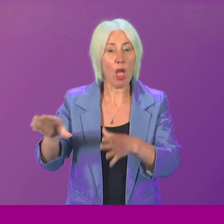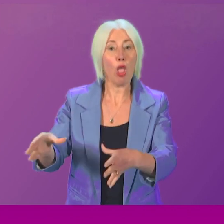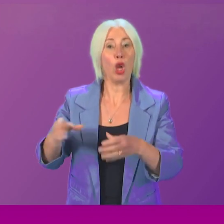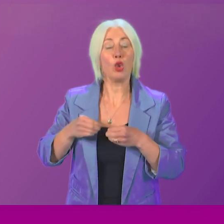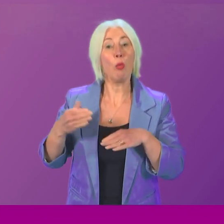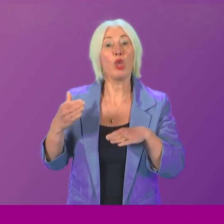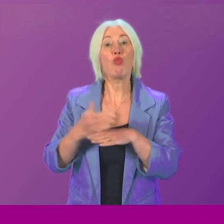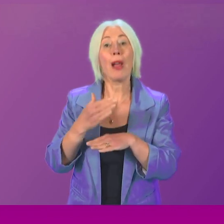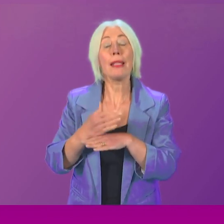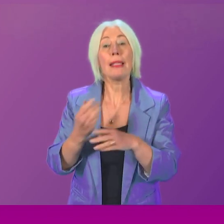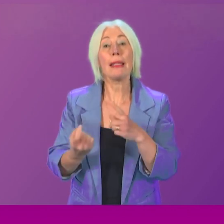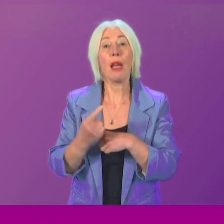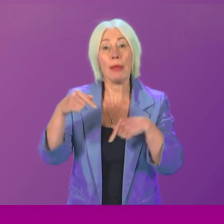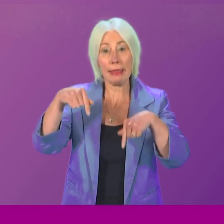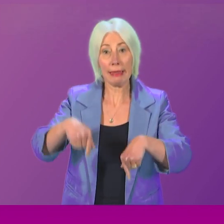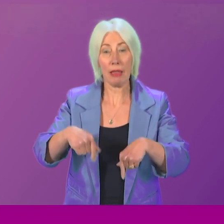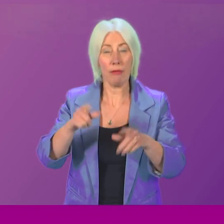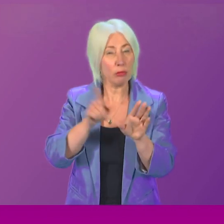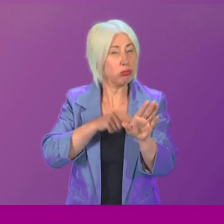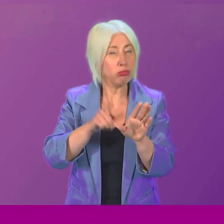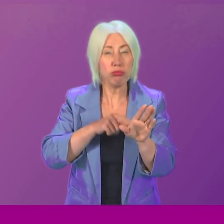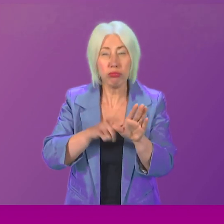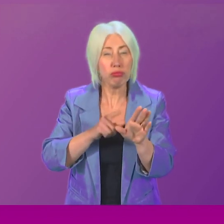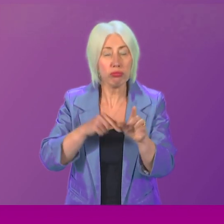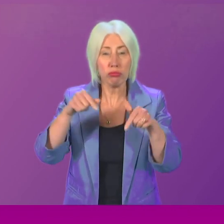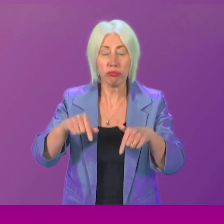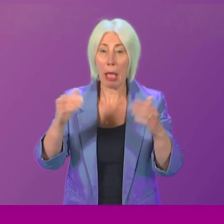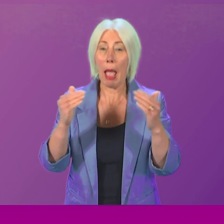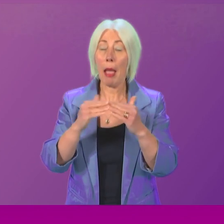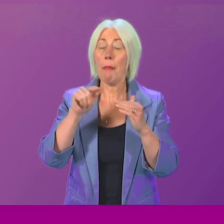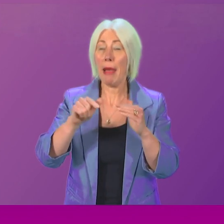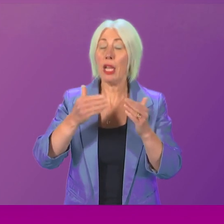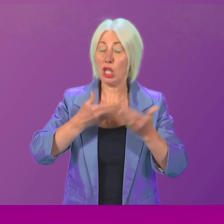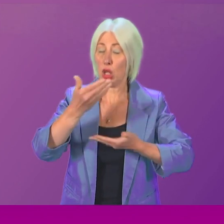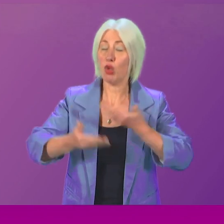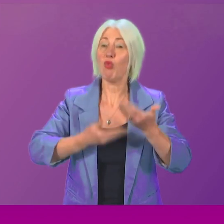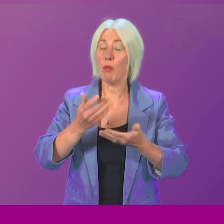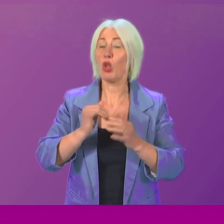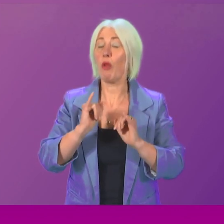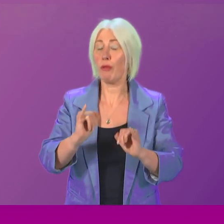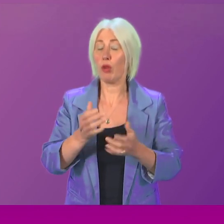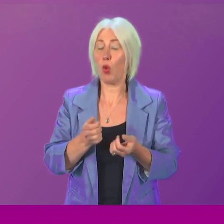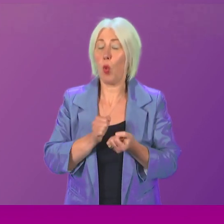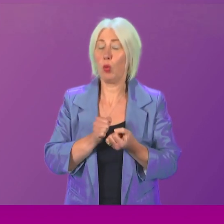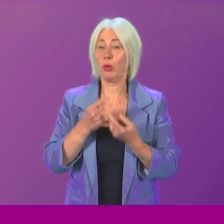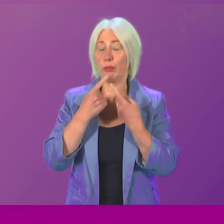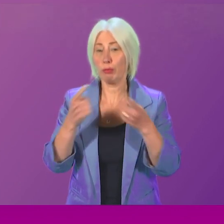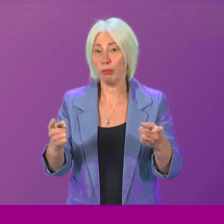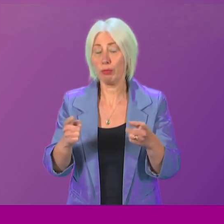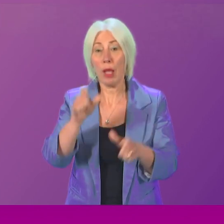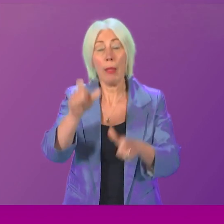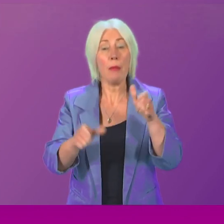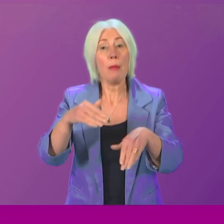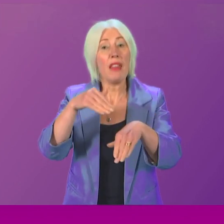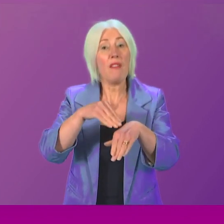for decades during the 20th century fit that description. And for the people affected by these